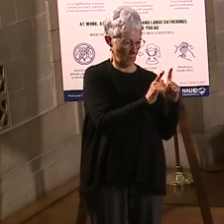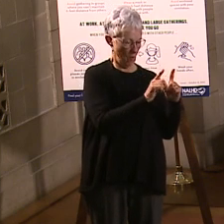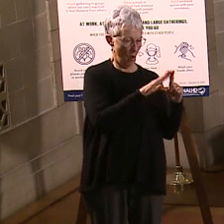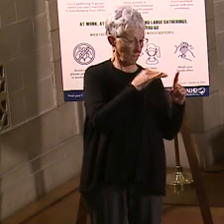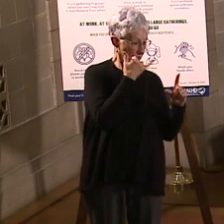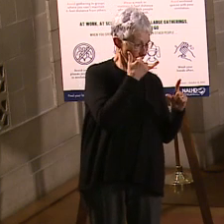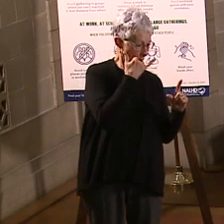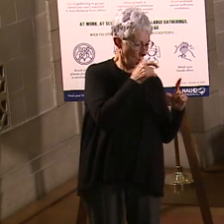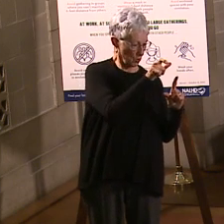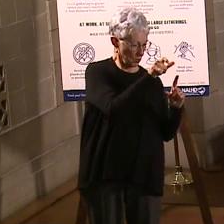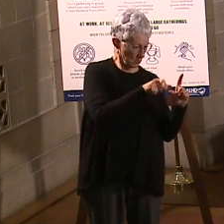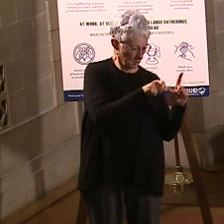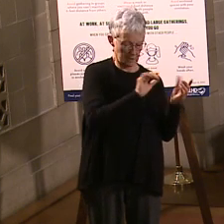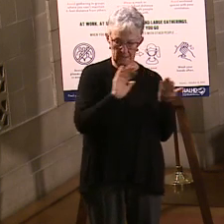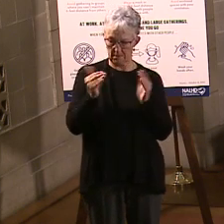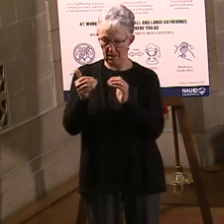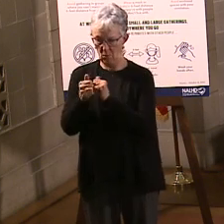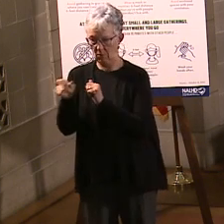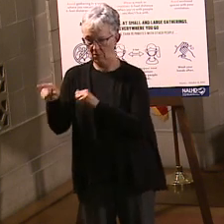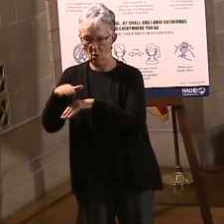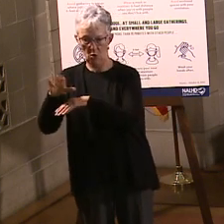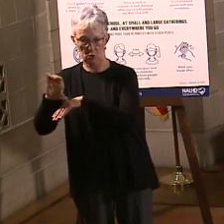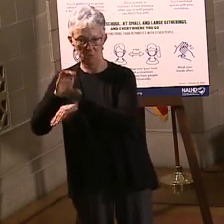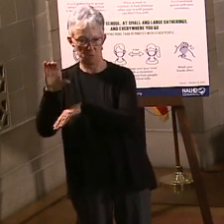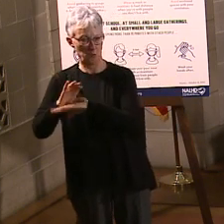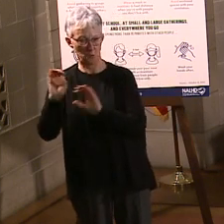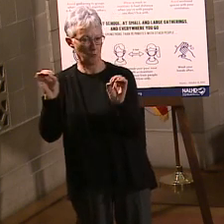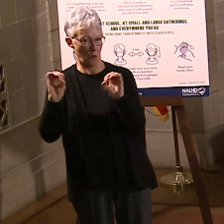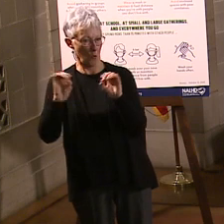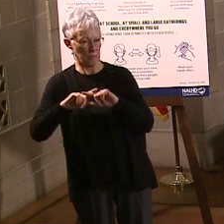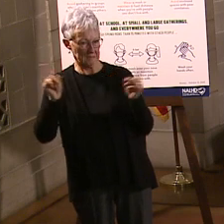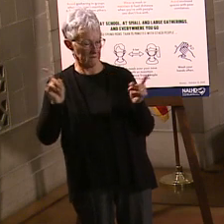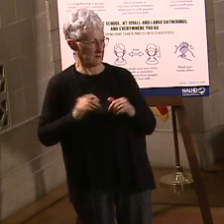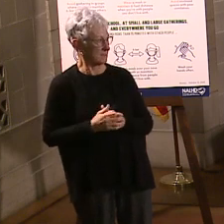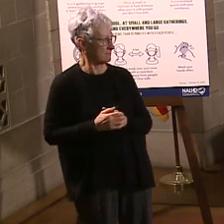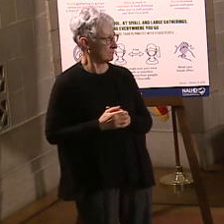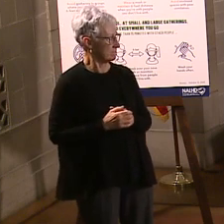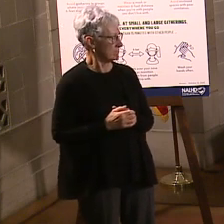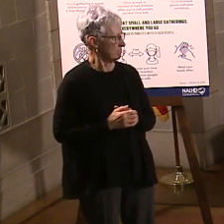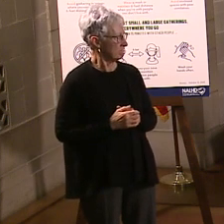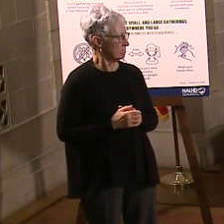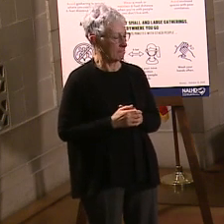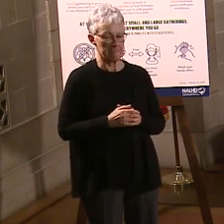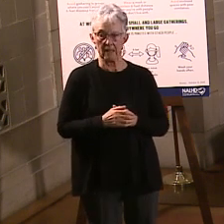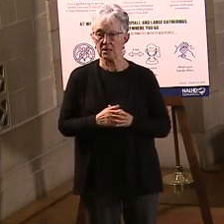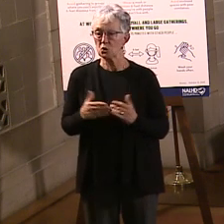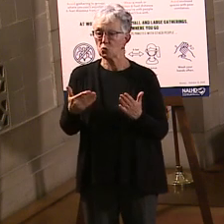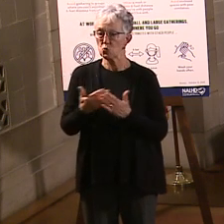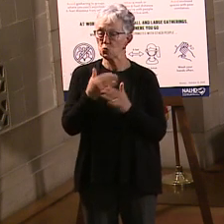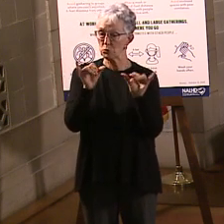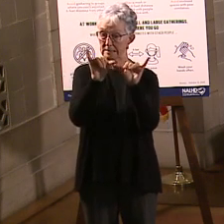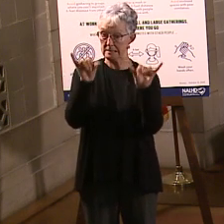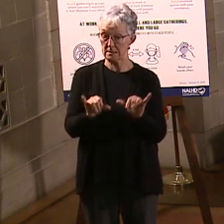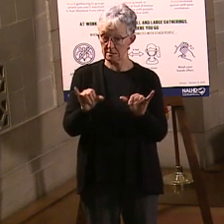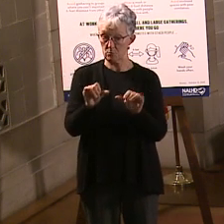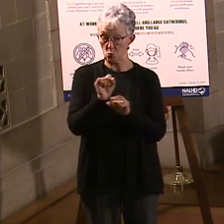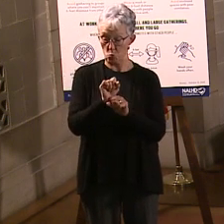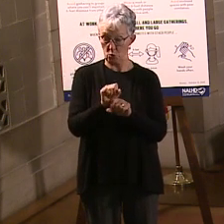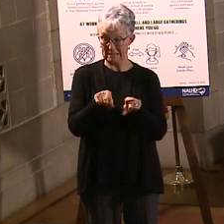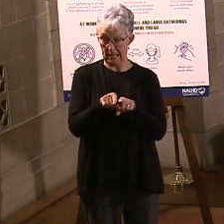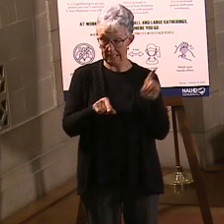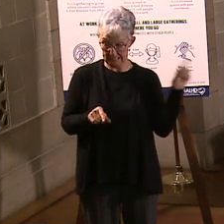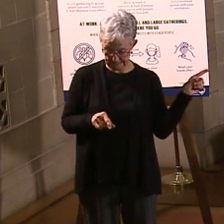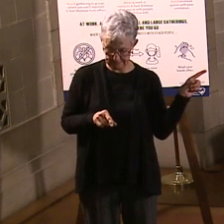So I'm going to talk you through a little bit about how this works. And this is how the new system will work. So realize that if you're working with your local public health departments,